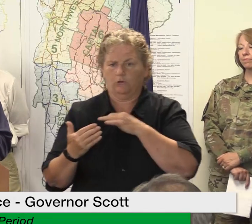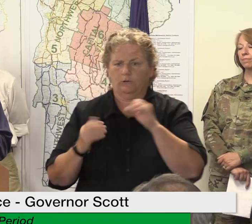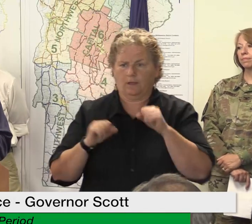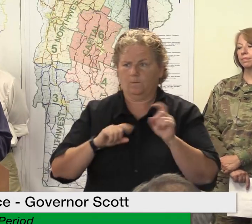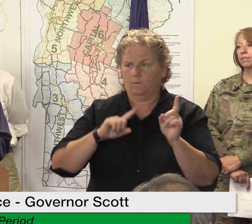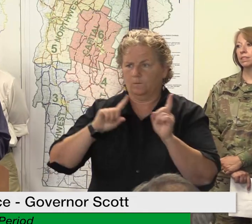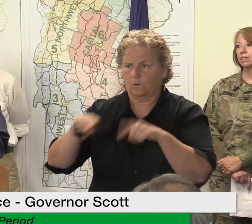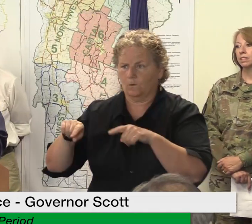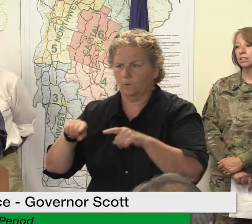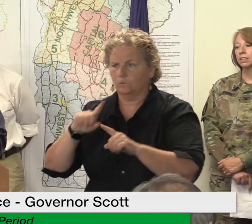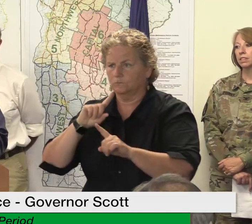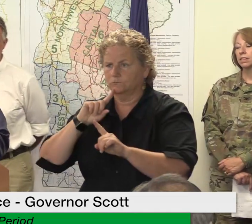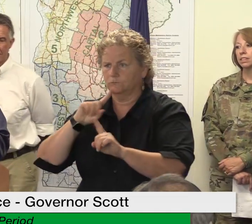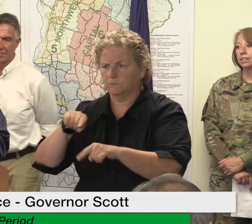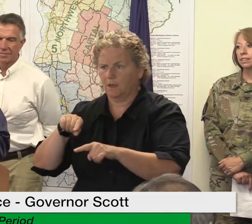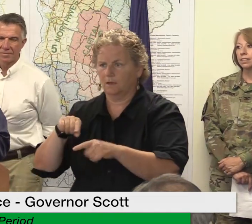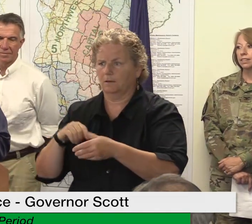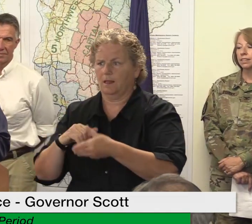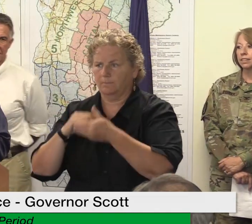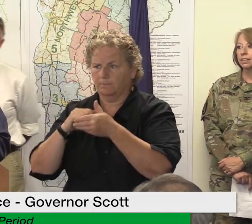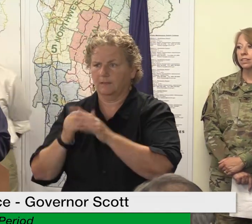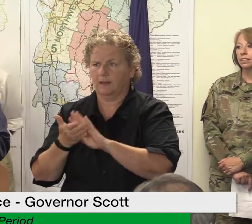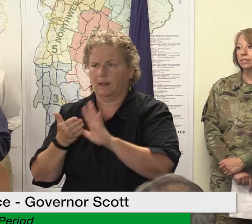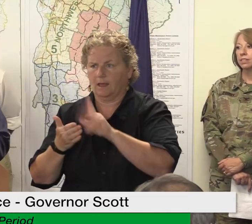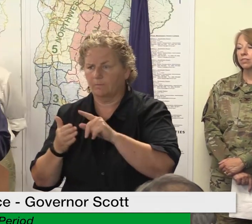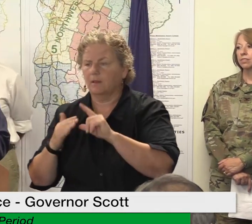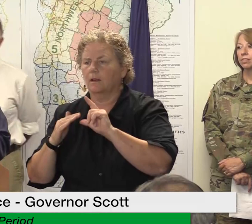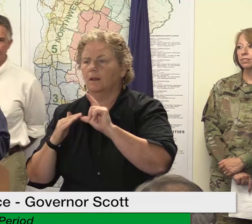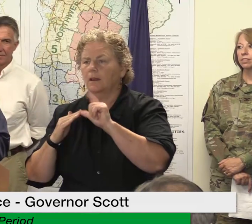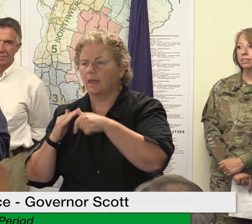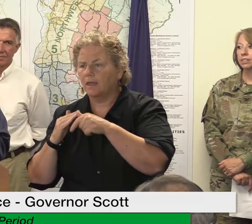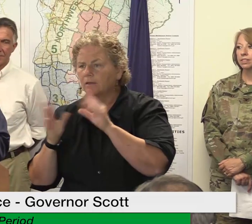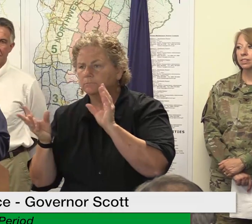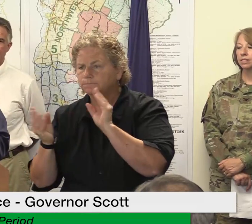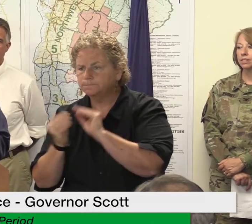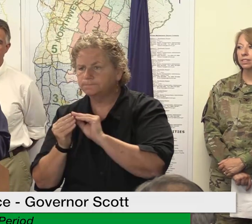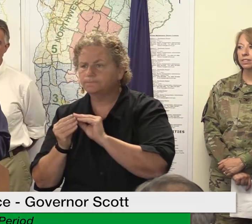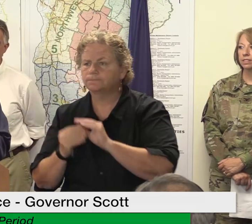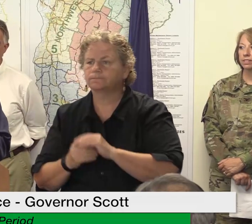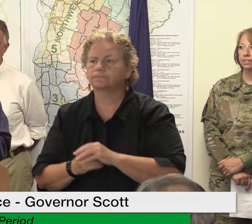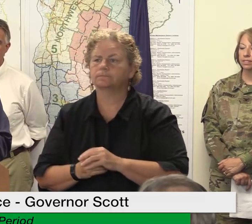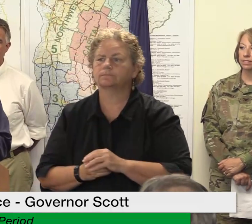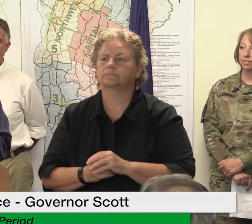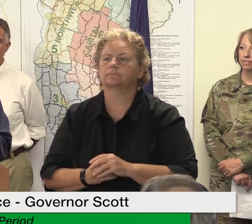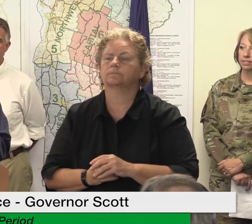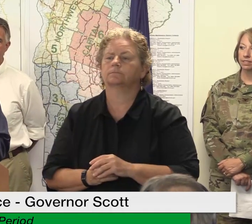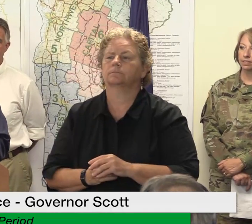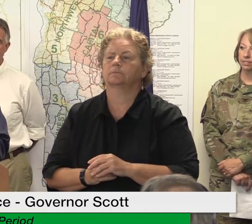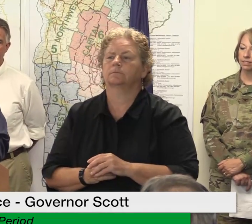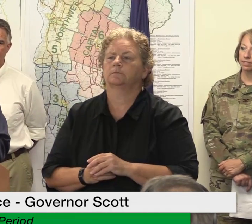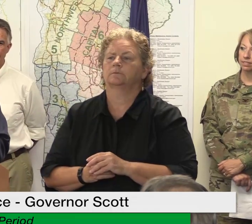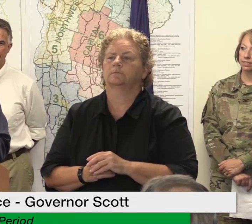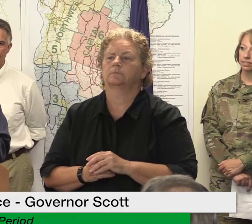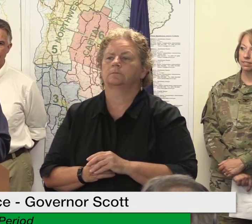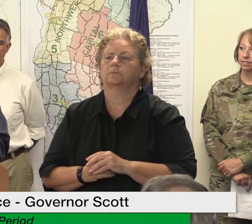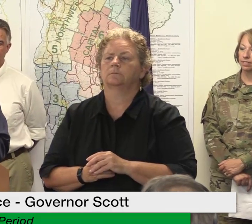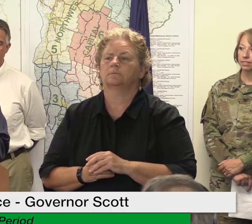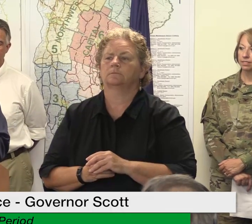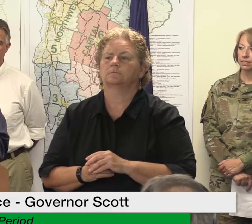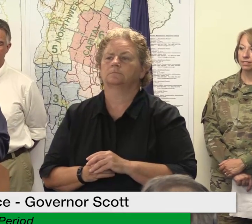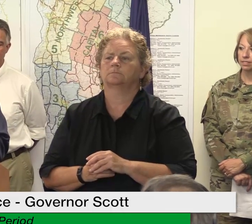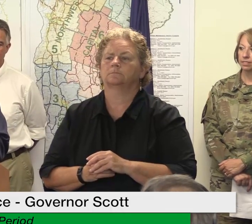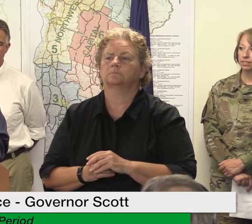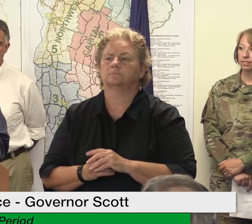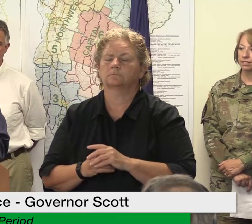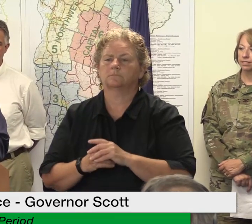all the different uh processes uh at the end of the day there is going to be an unmet need uh and